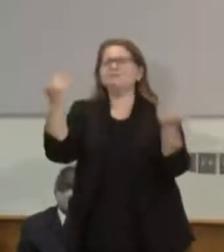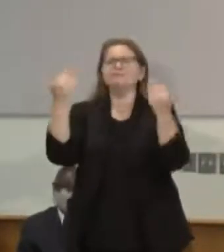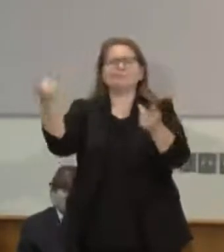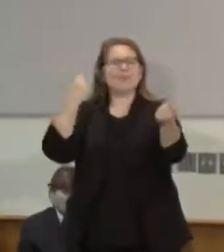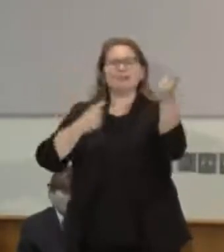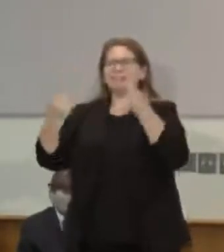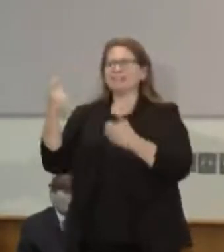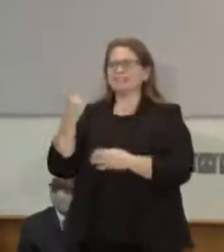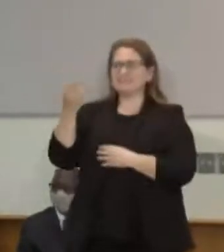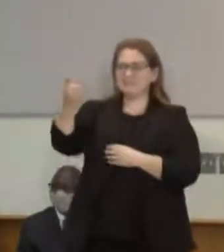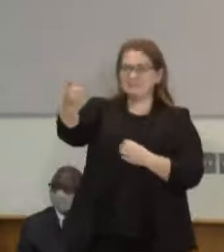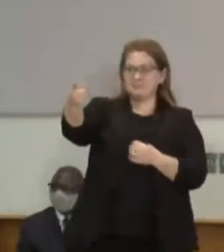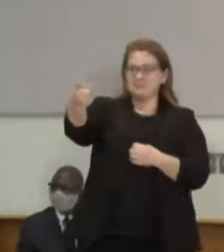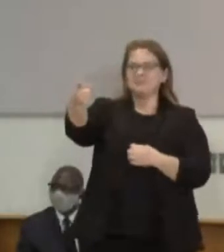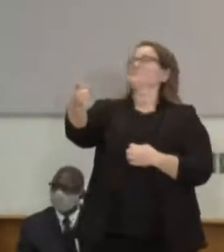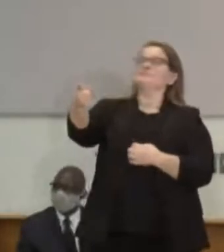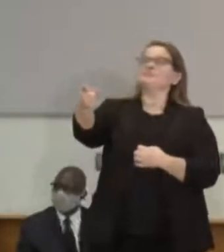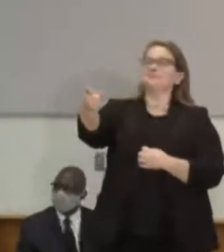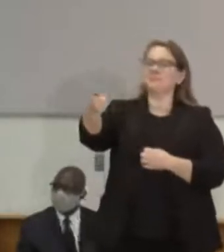Yeah.